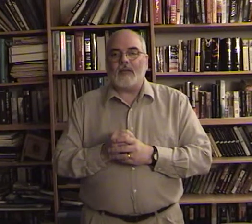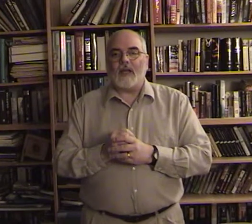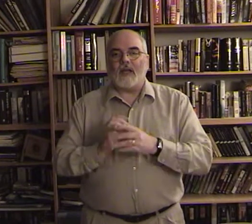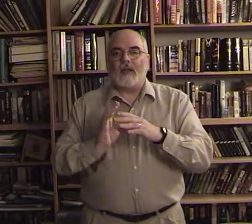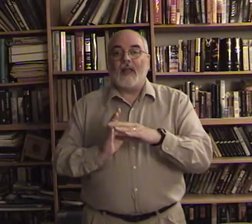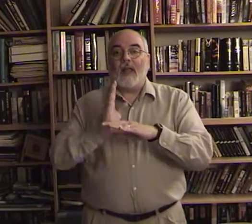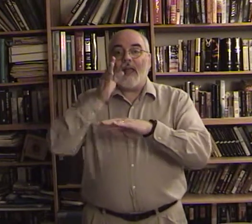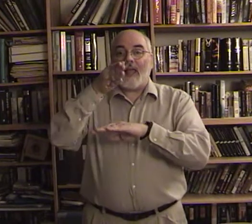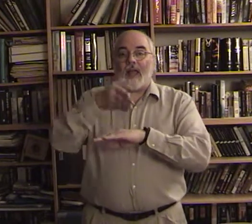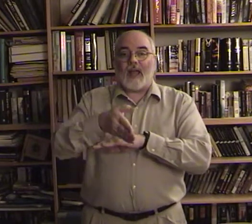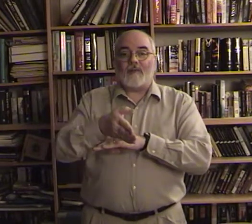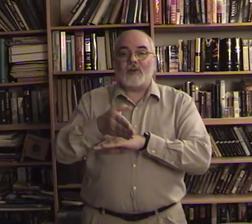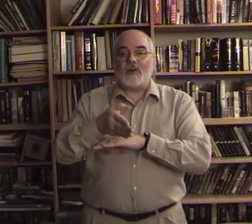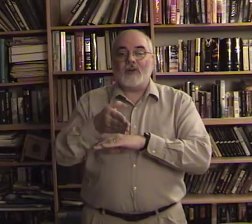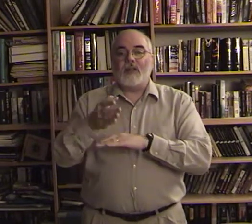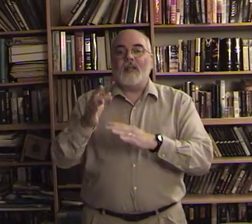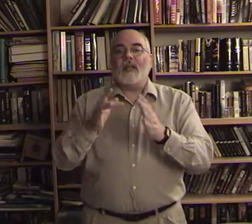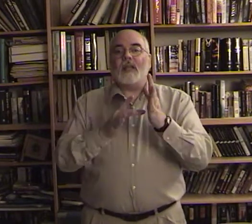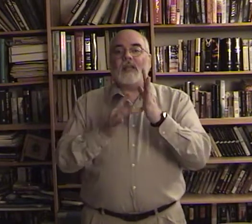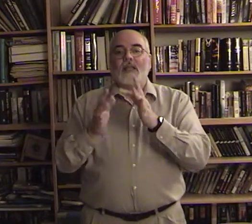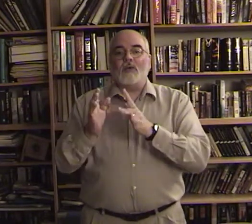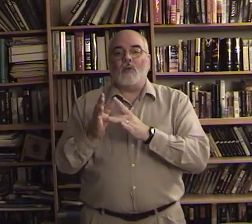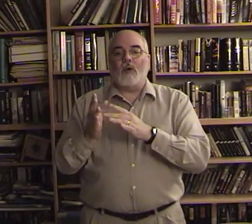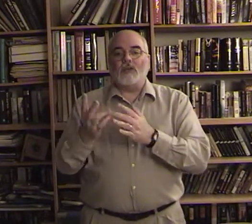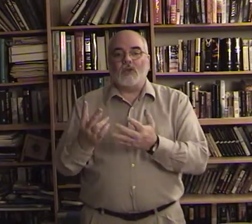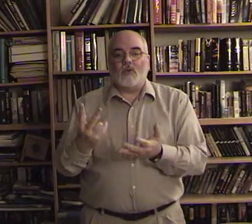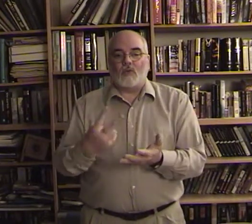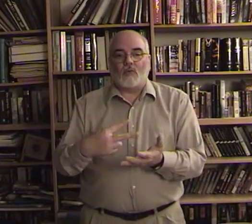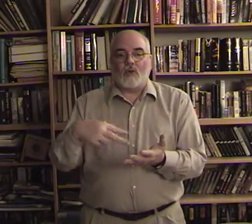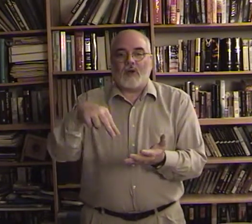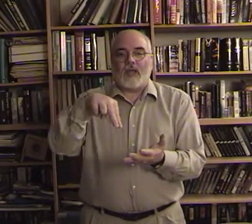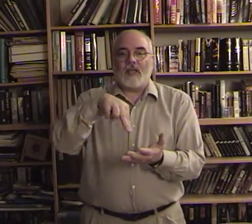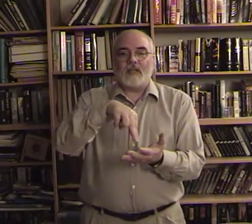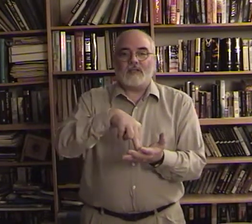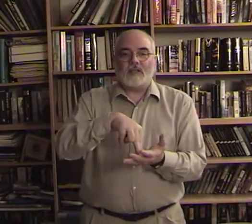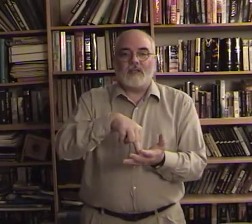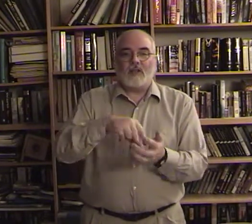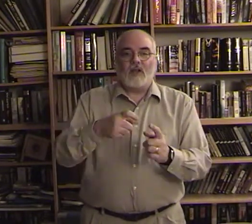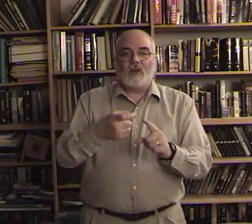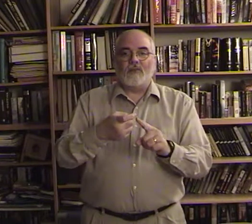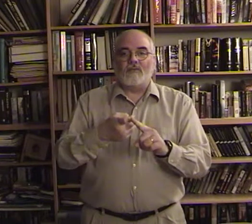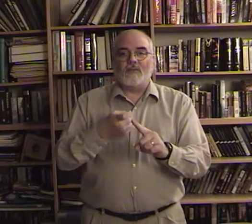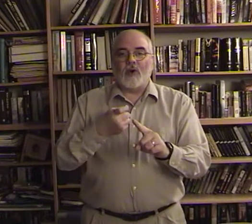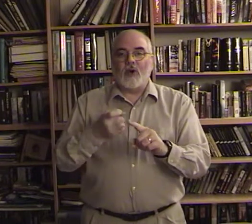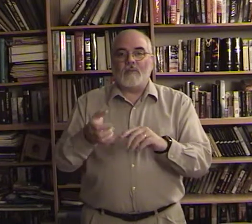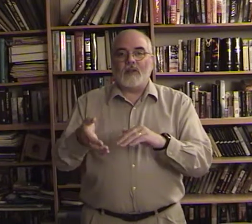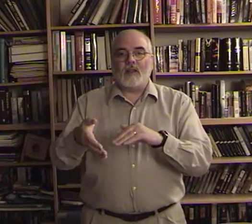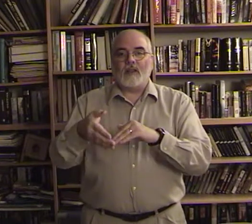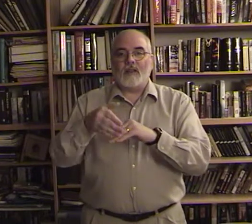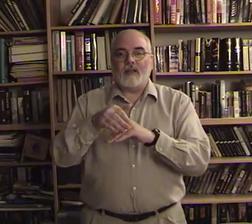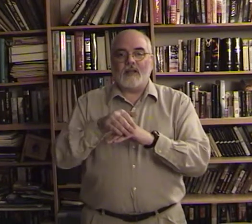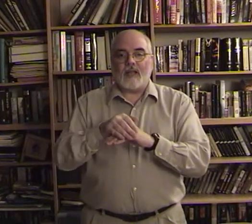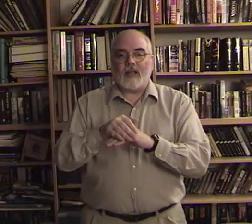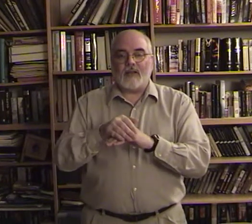dead after he was raised from the dead